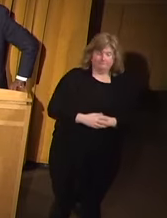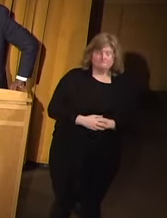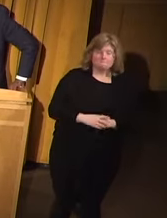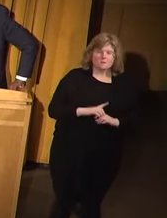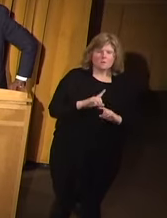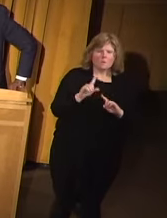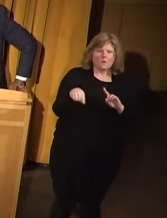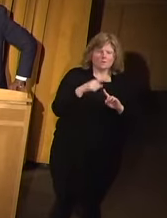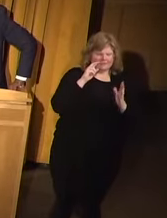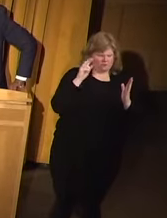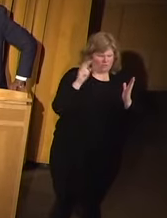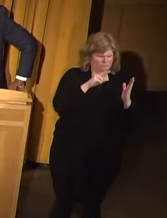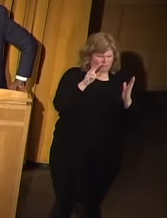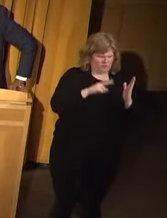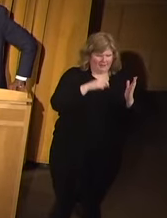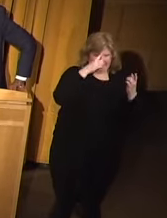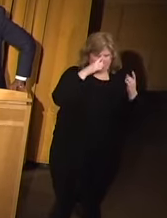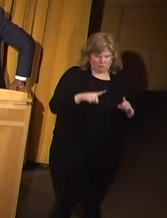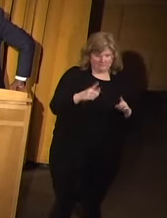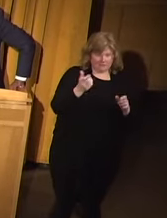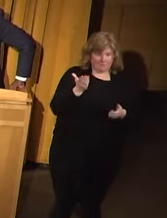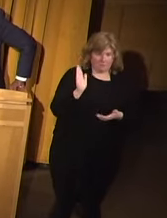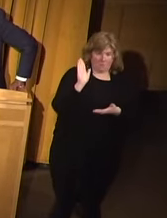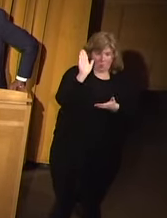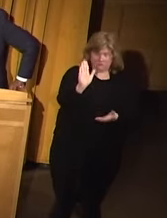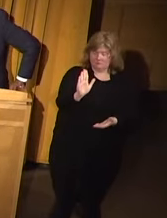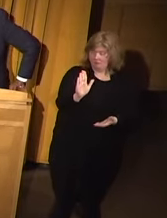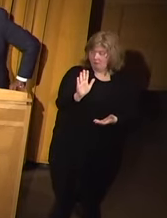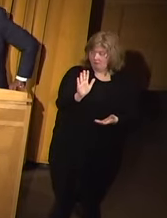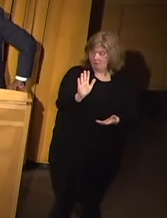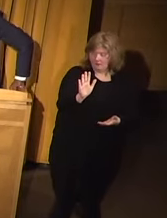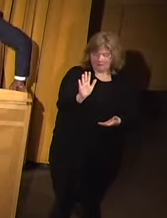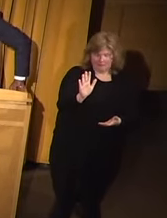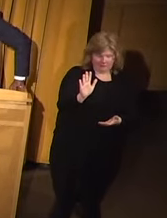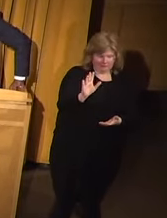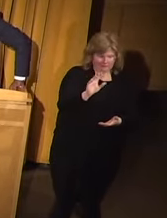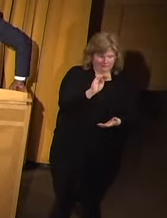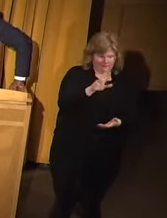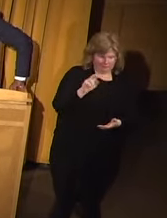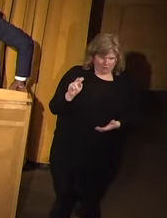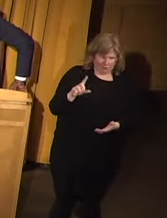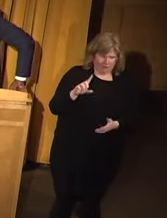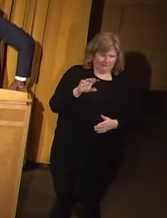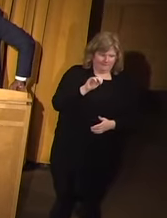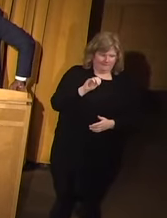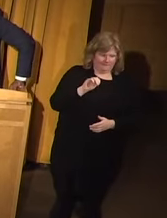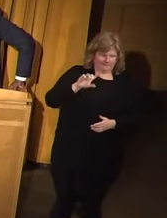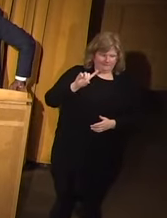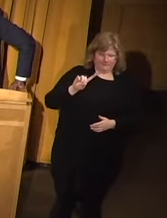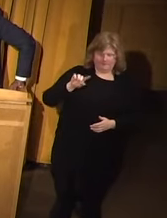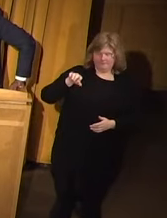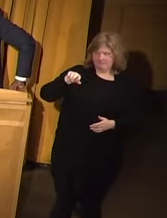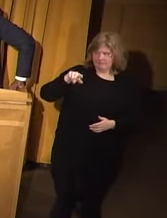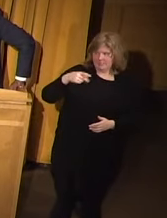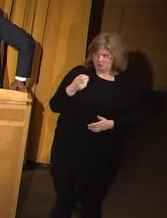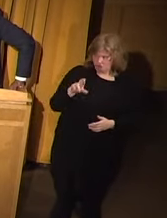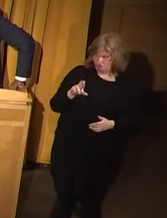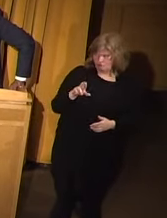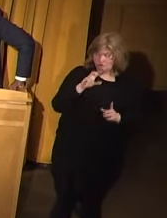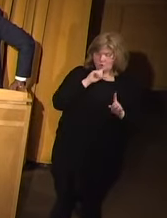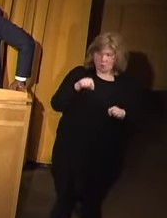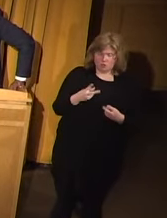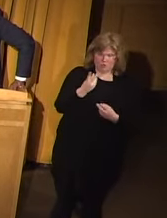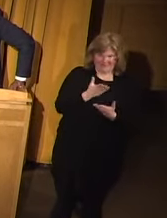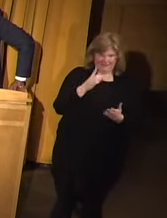the agreement and the proposal and the Minnesota Department of Human Rights report, two